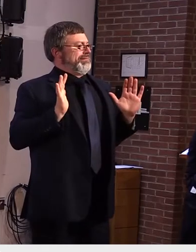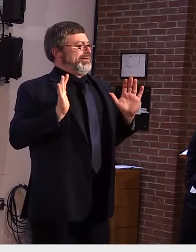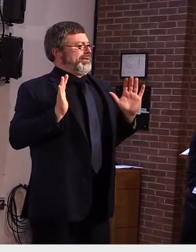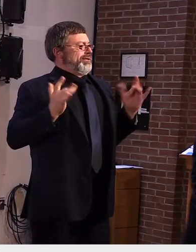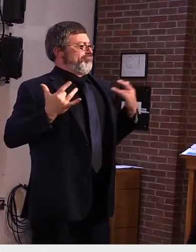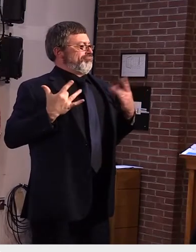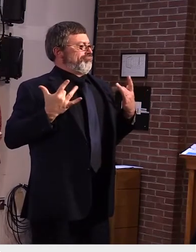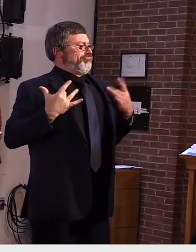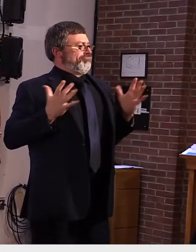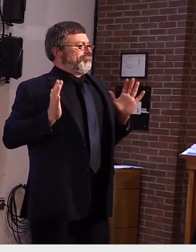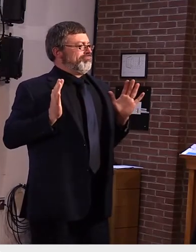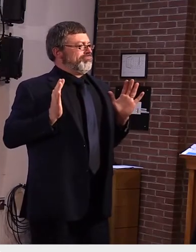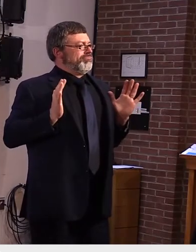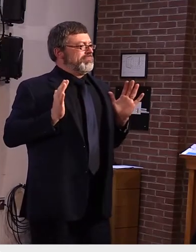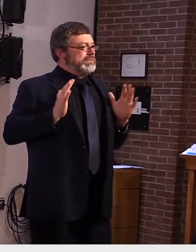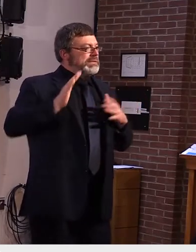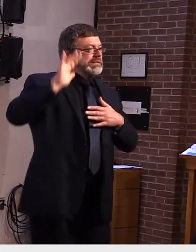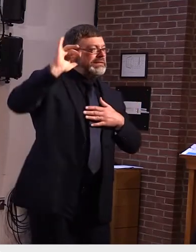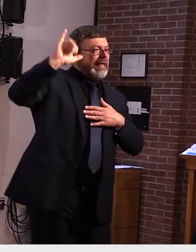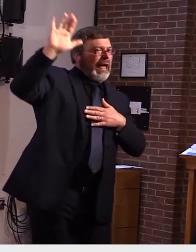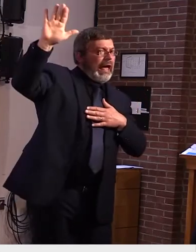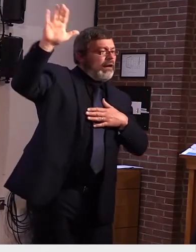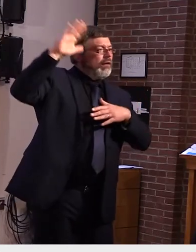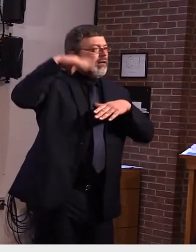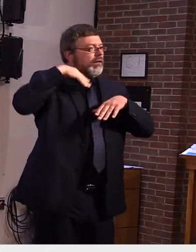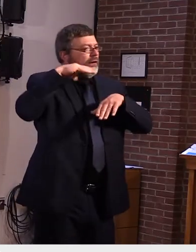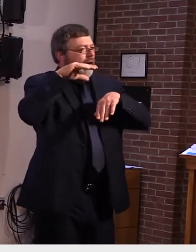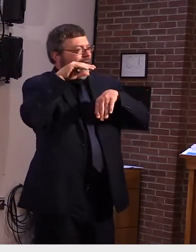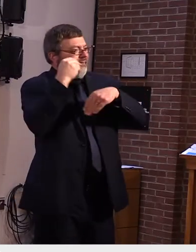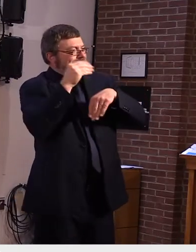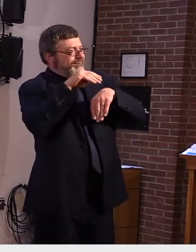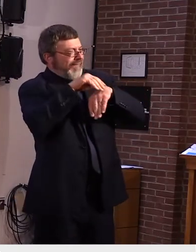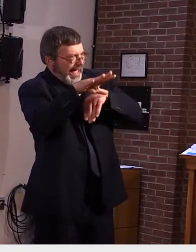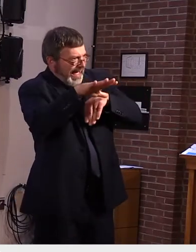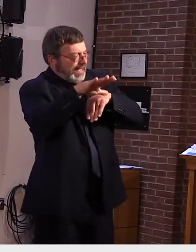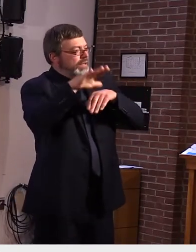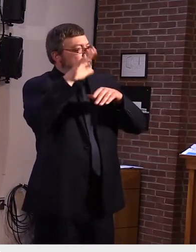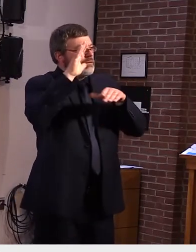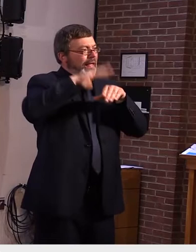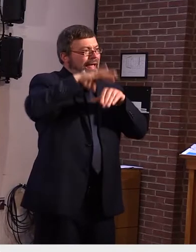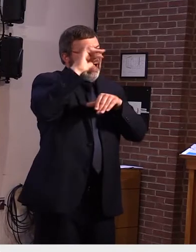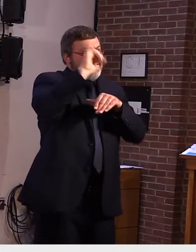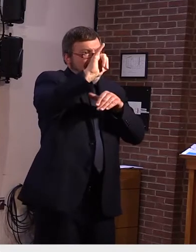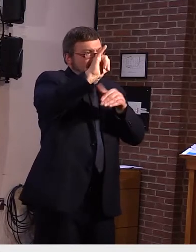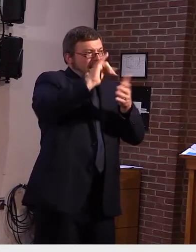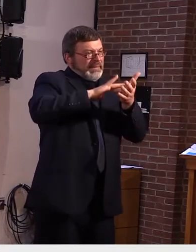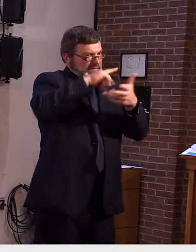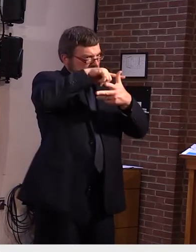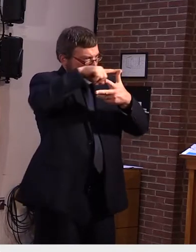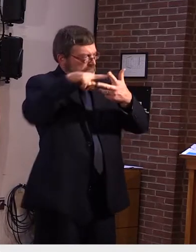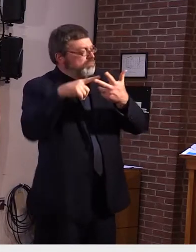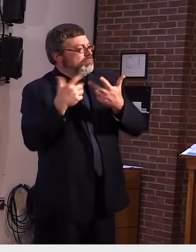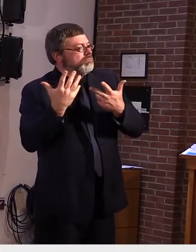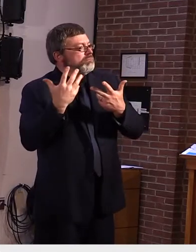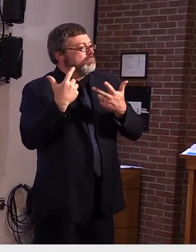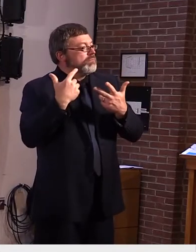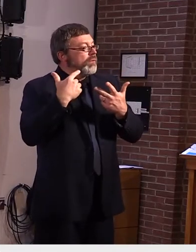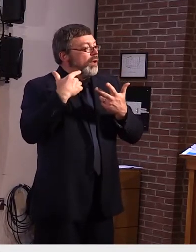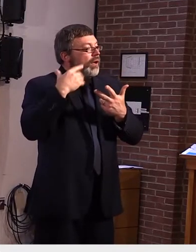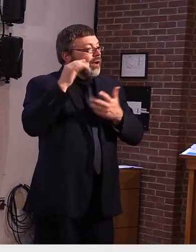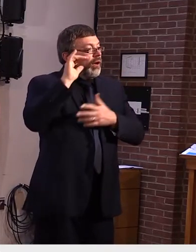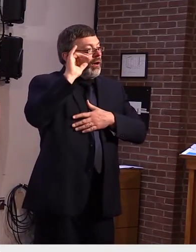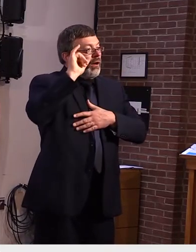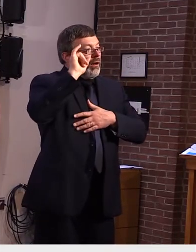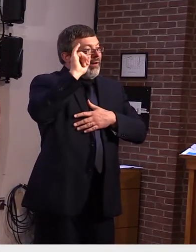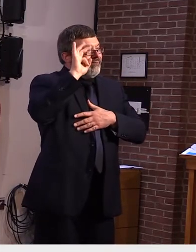providers several months ago on remdesivir and how to acquire it if needed for their patients and how to use it